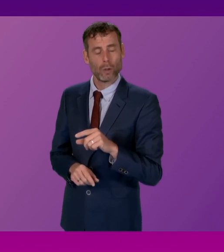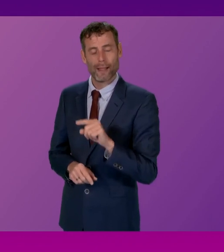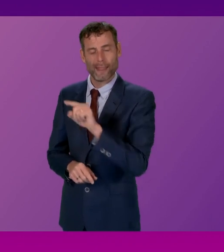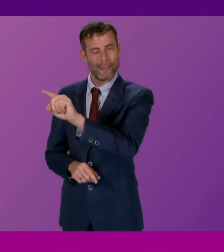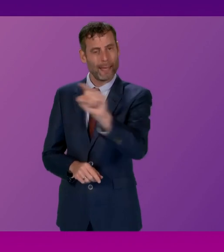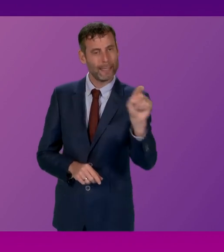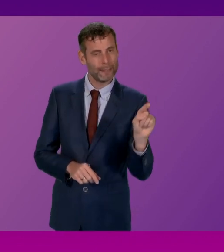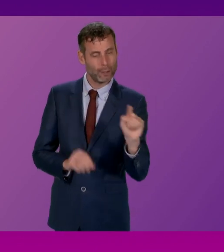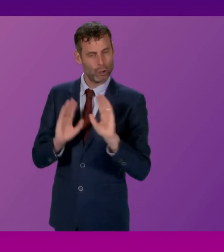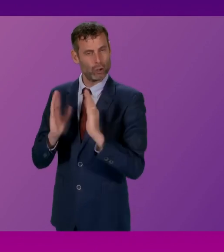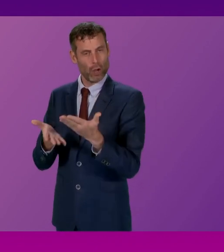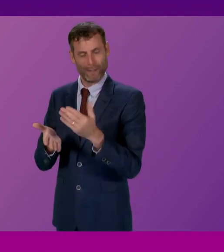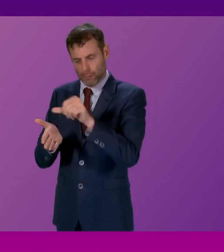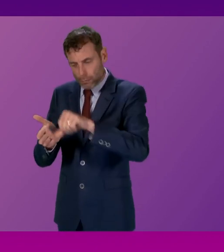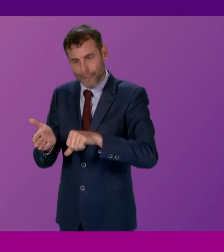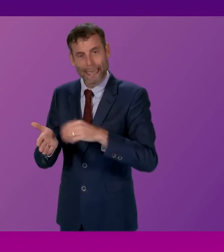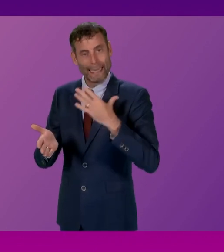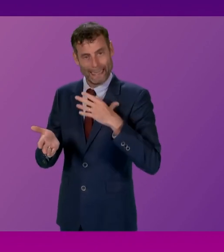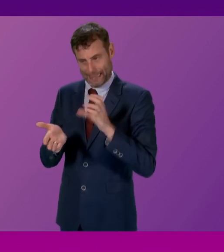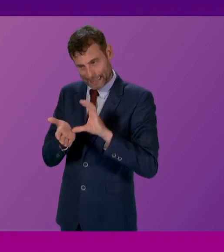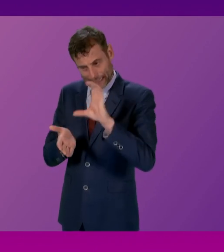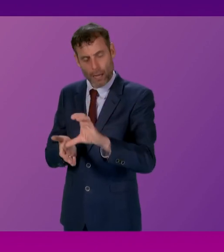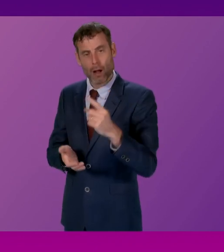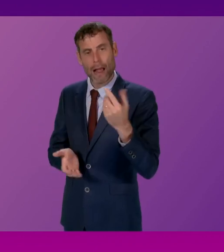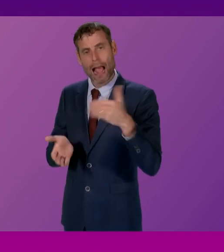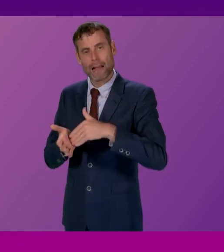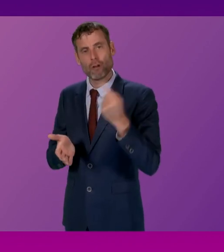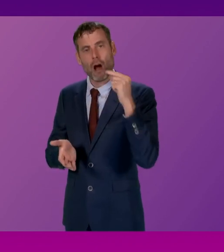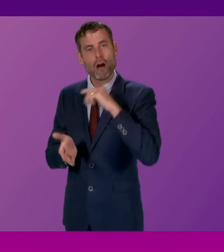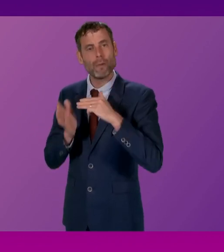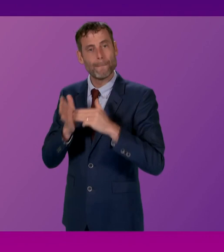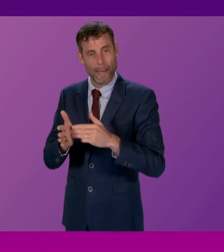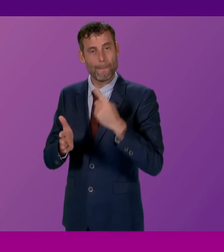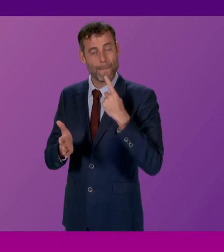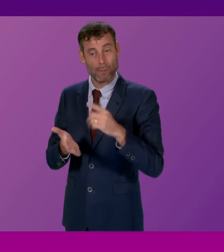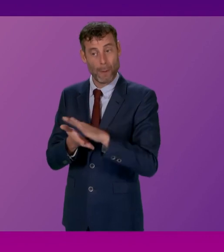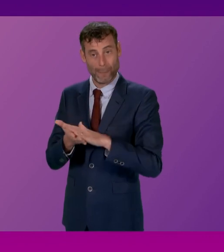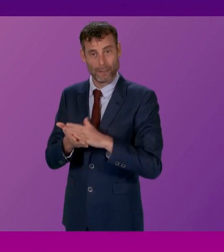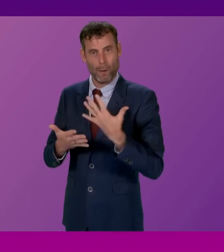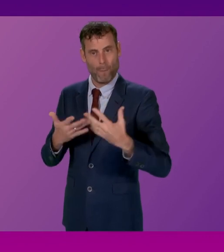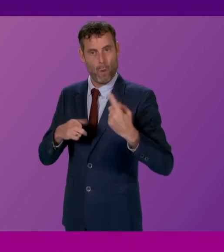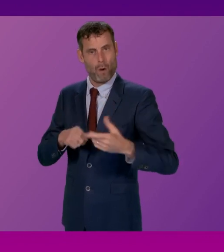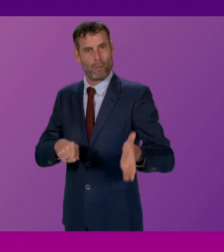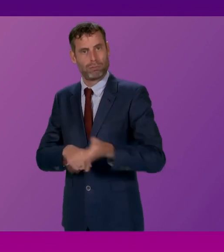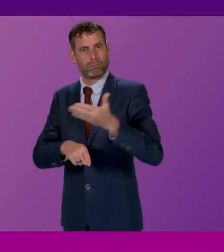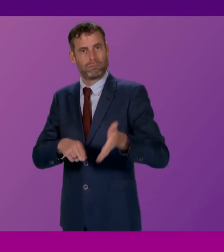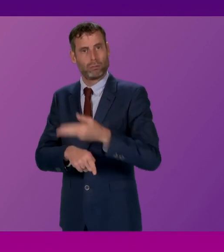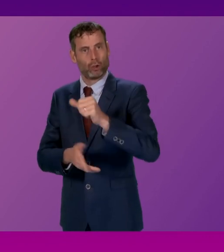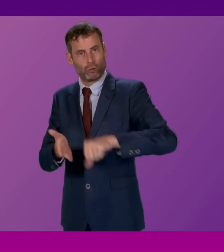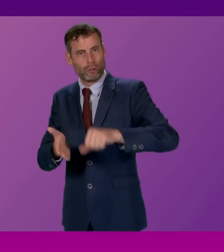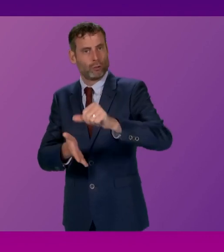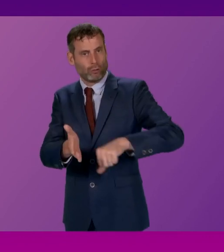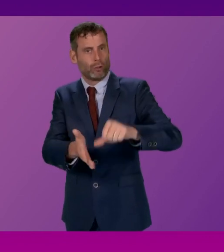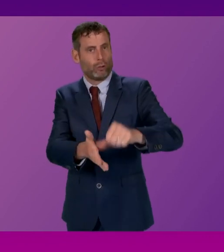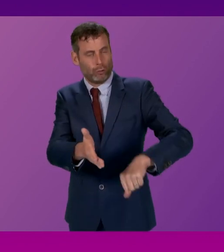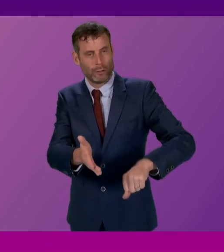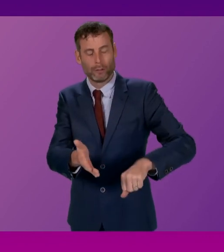three years, we will provide an extra £100 million to accelerate treatment for patients and reduce inpatient and day case waiting